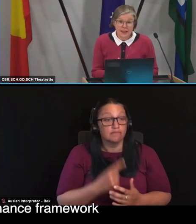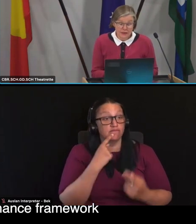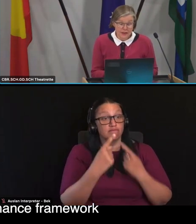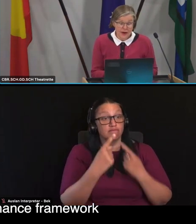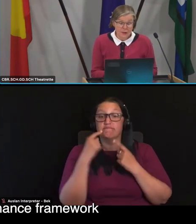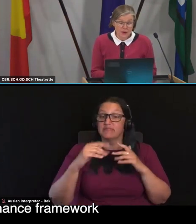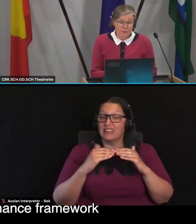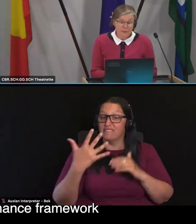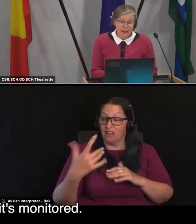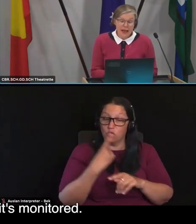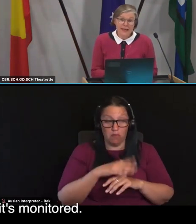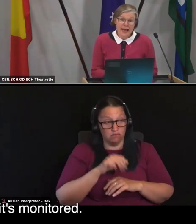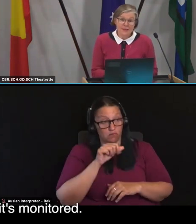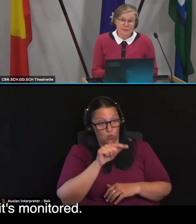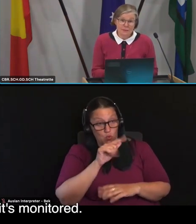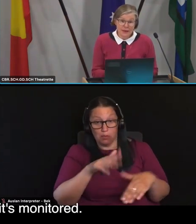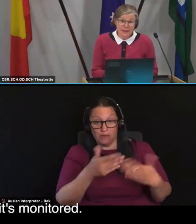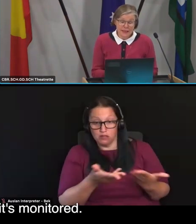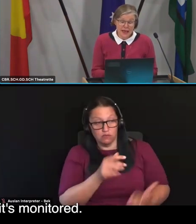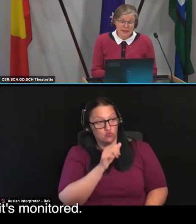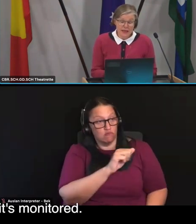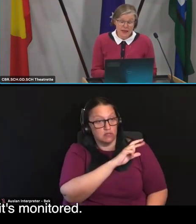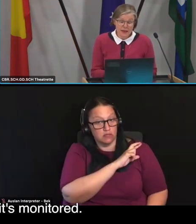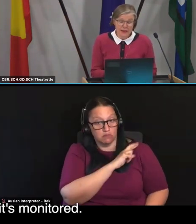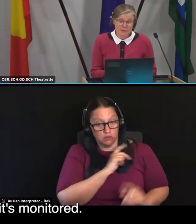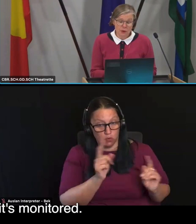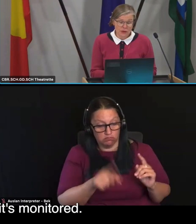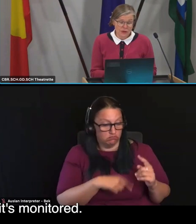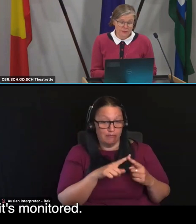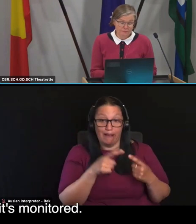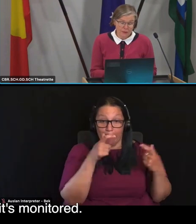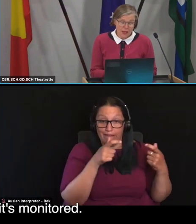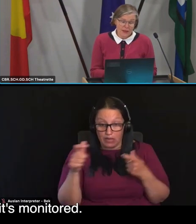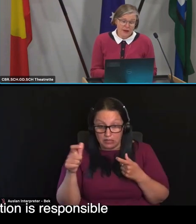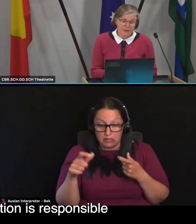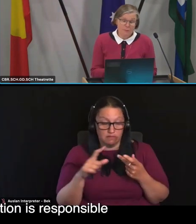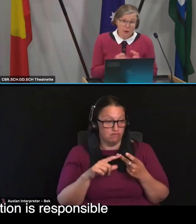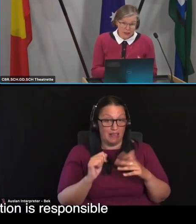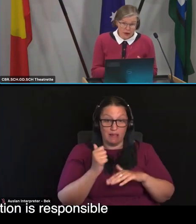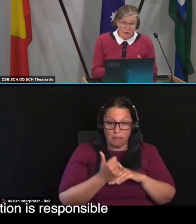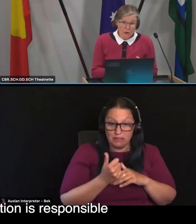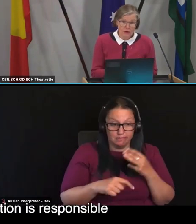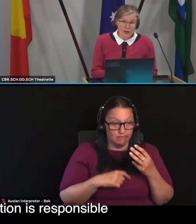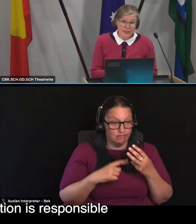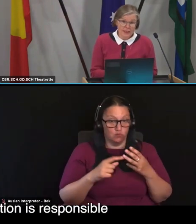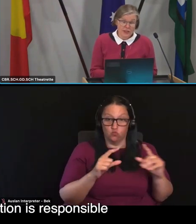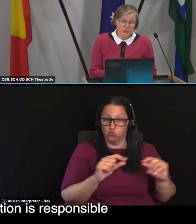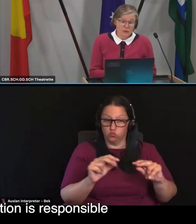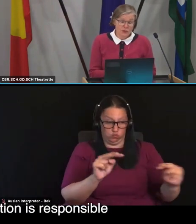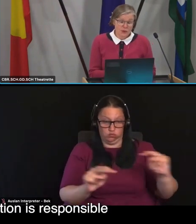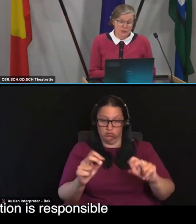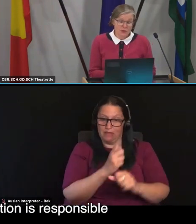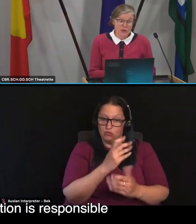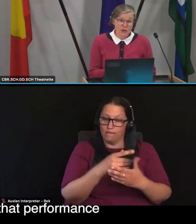the governance framework and how it's implemented and it's monitored. The governing body of an organisation